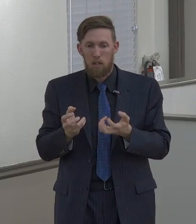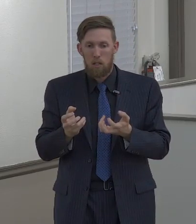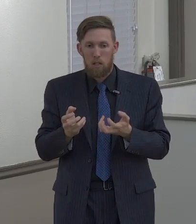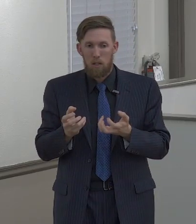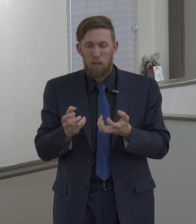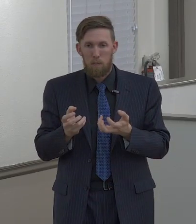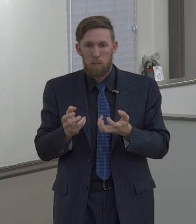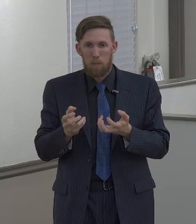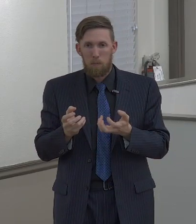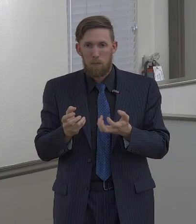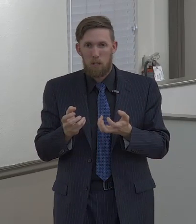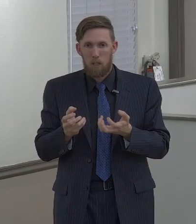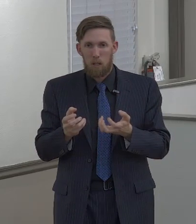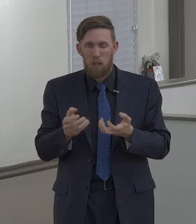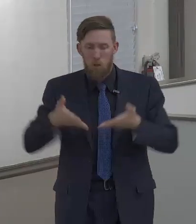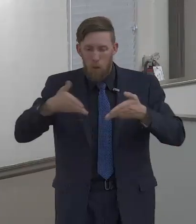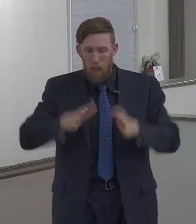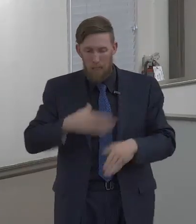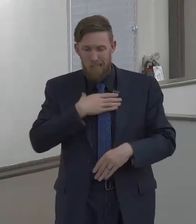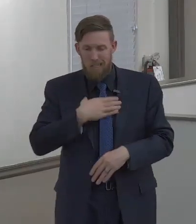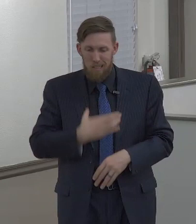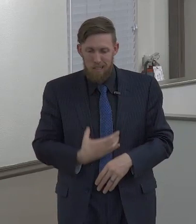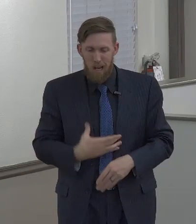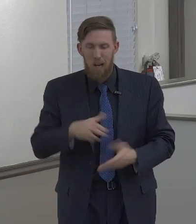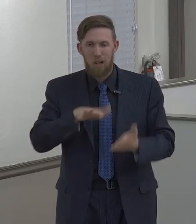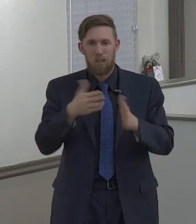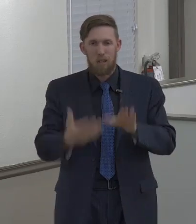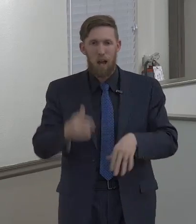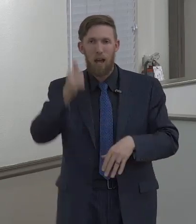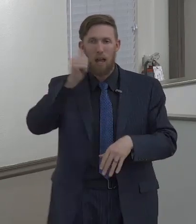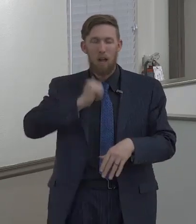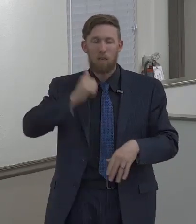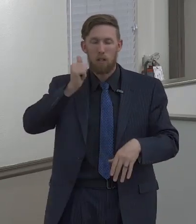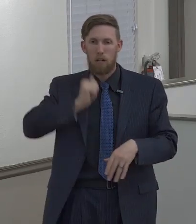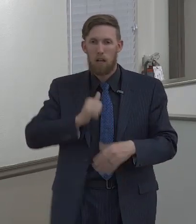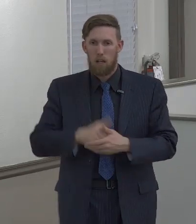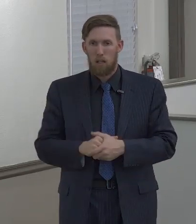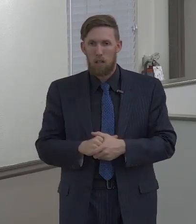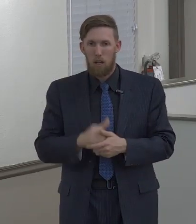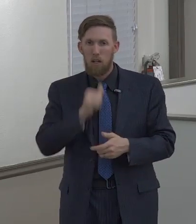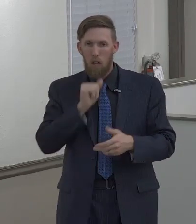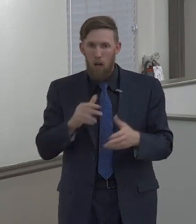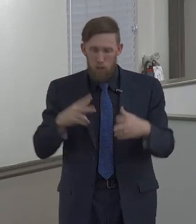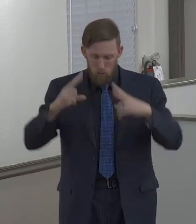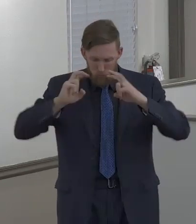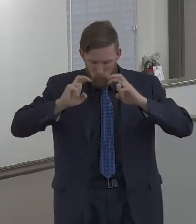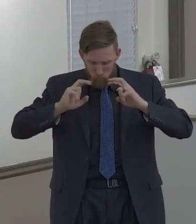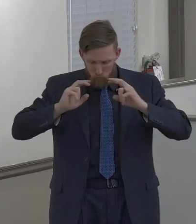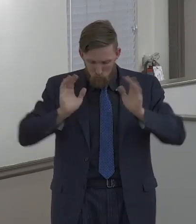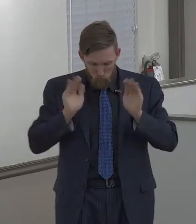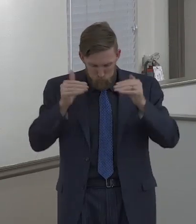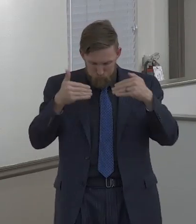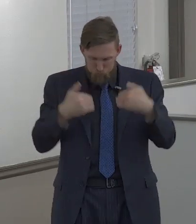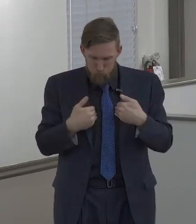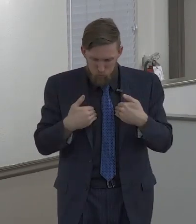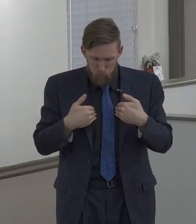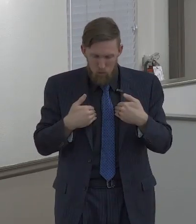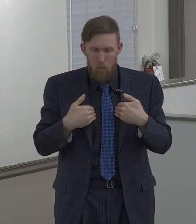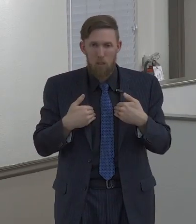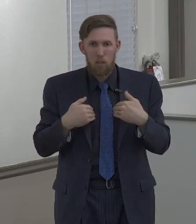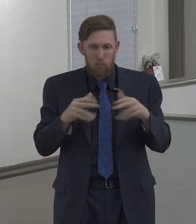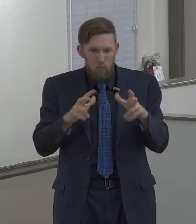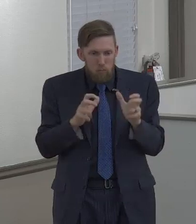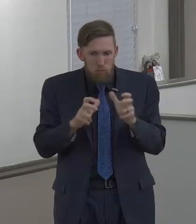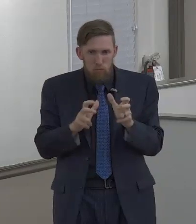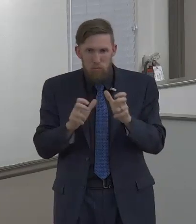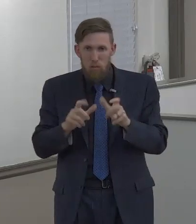and to live in Christ. And tonight, that is true for us tonight as well. Our lives are not